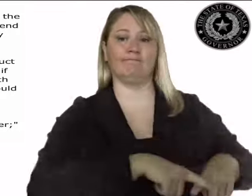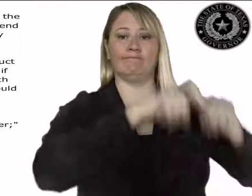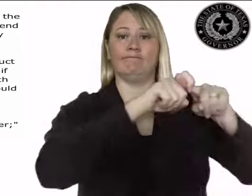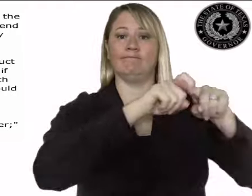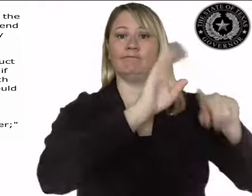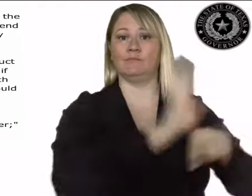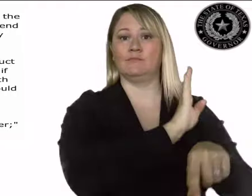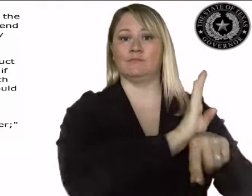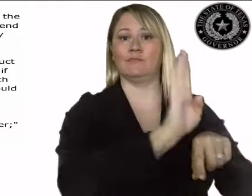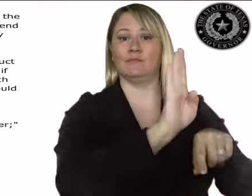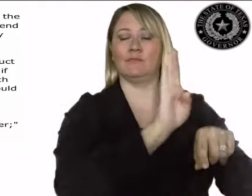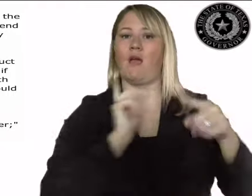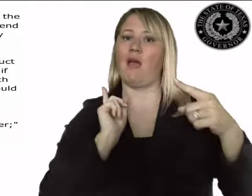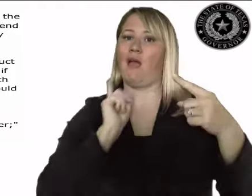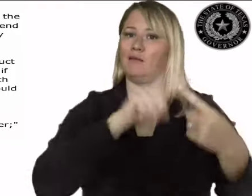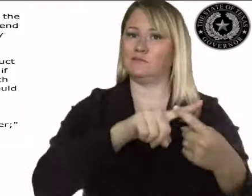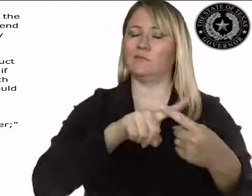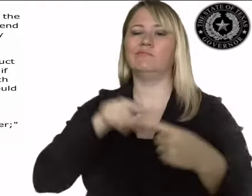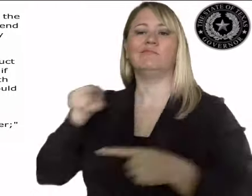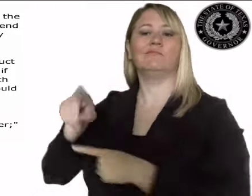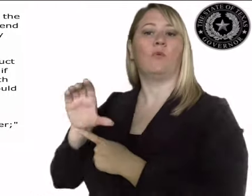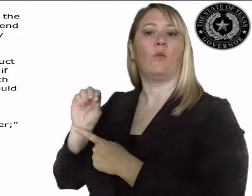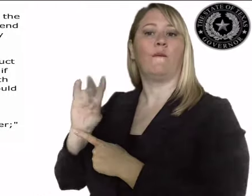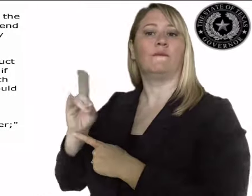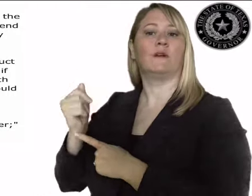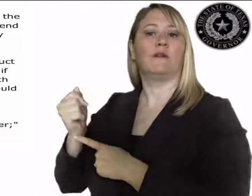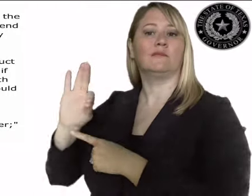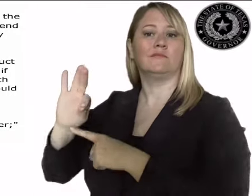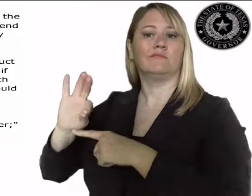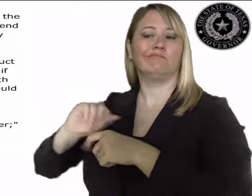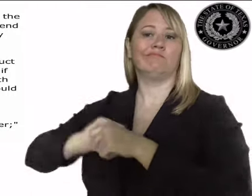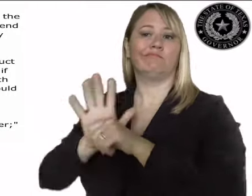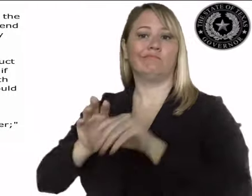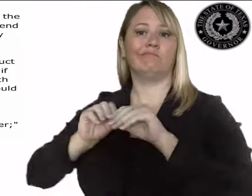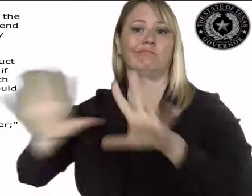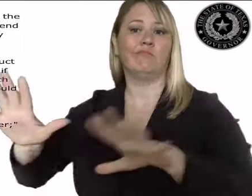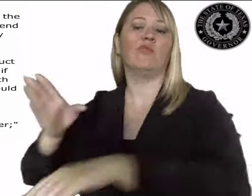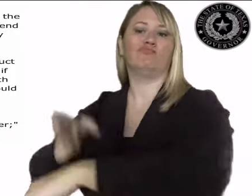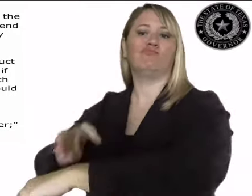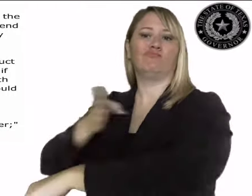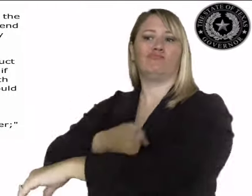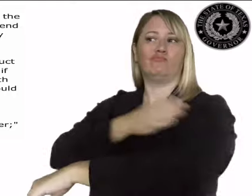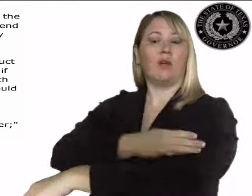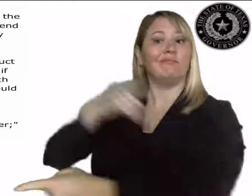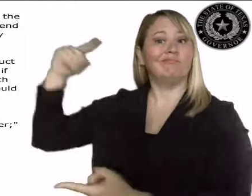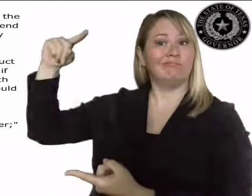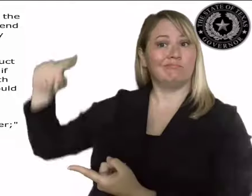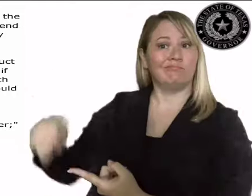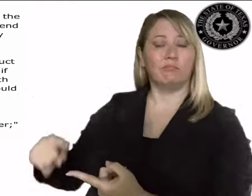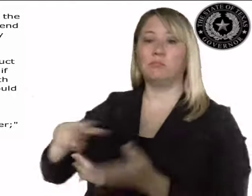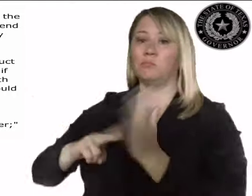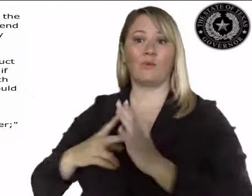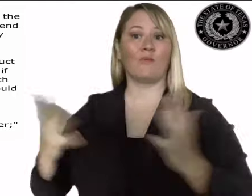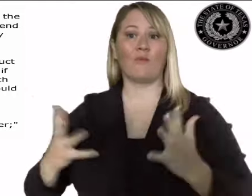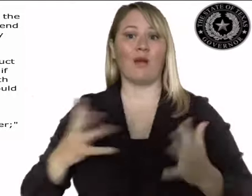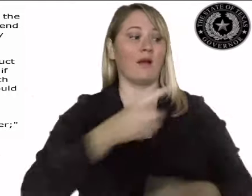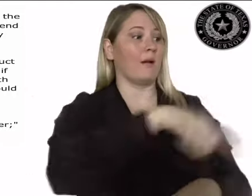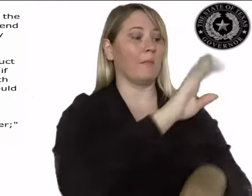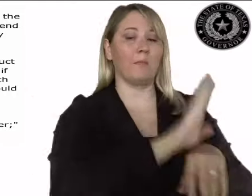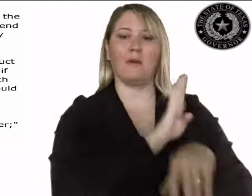would in any way prevent, hinder, or delay necessary action in coping with a disaster, and